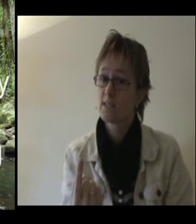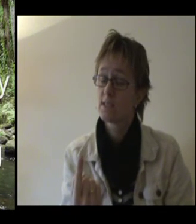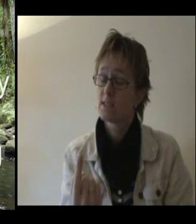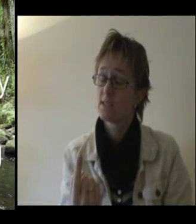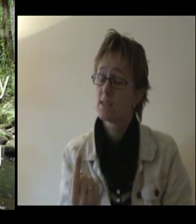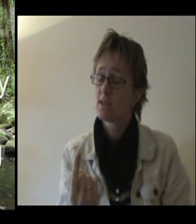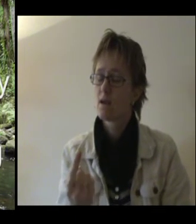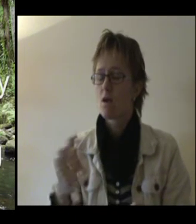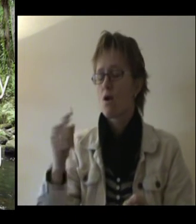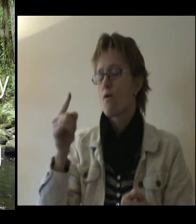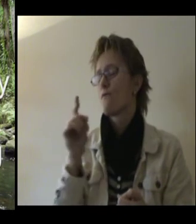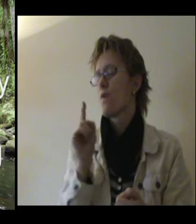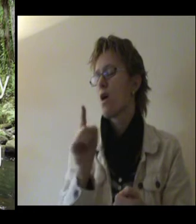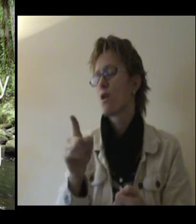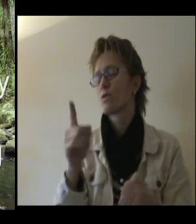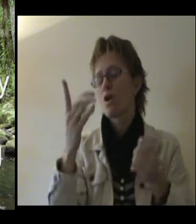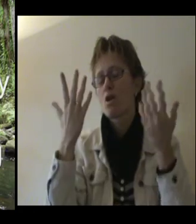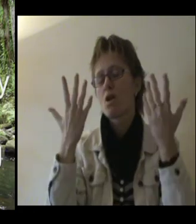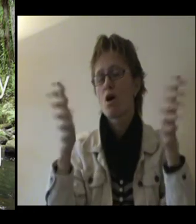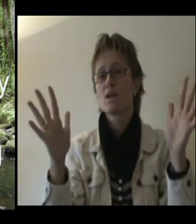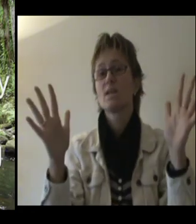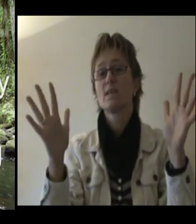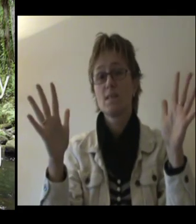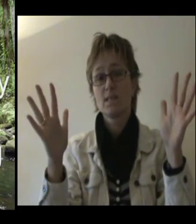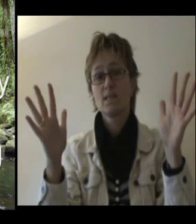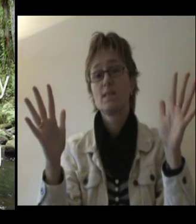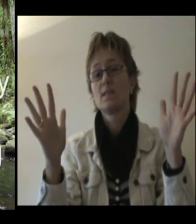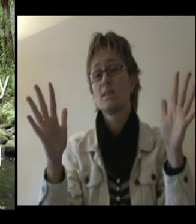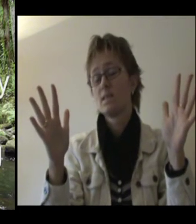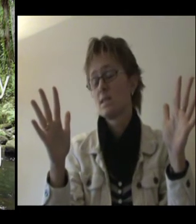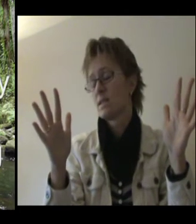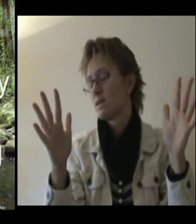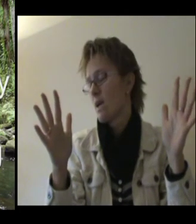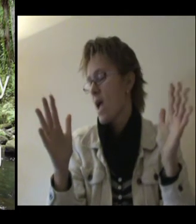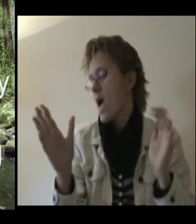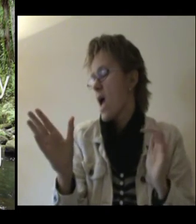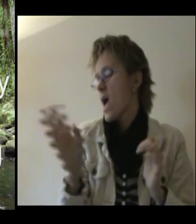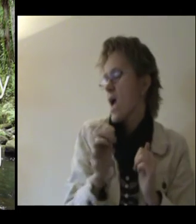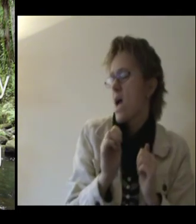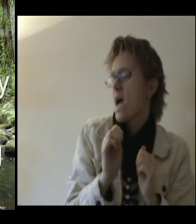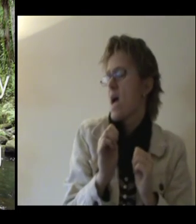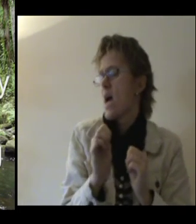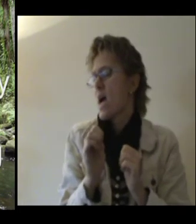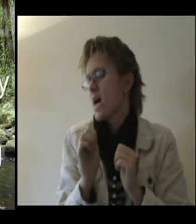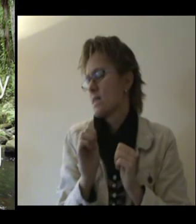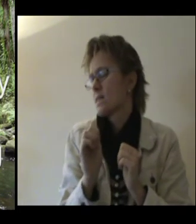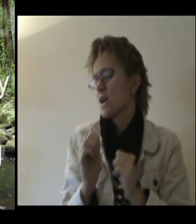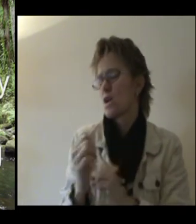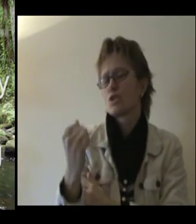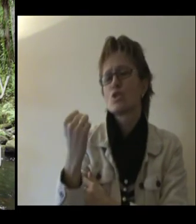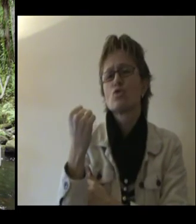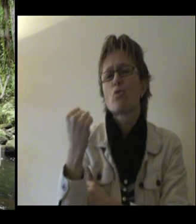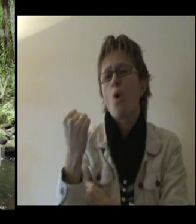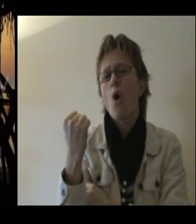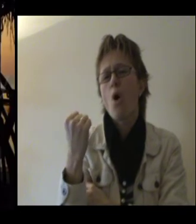For the lucky and the strong